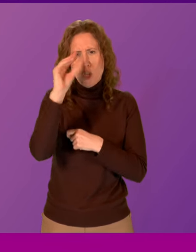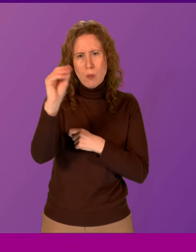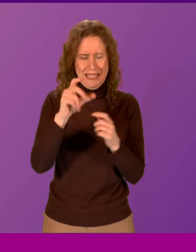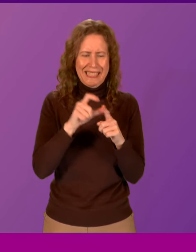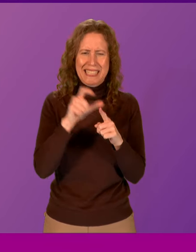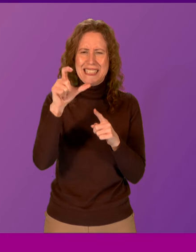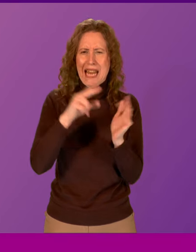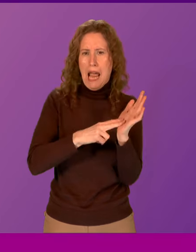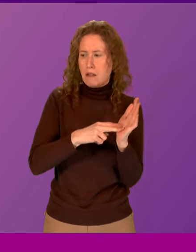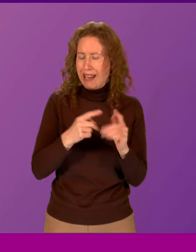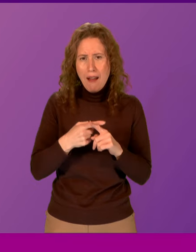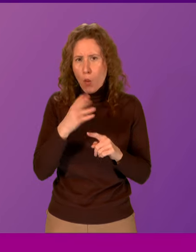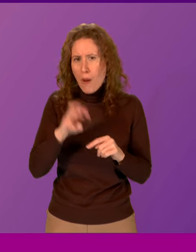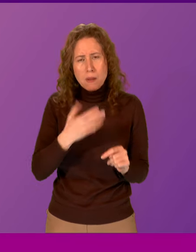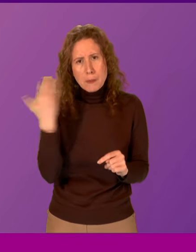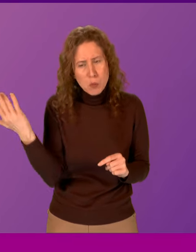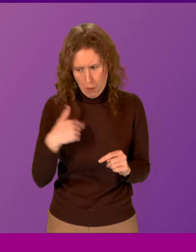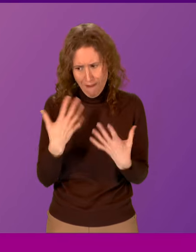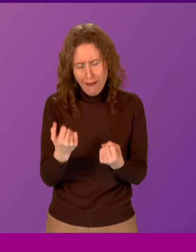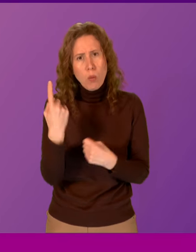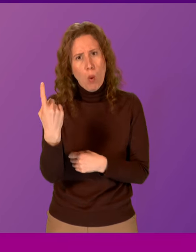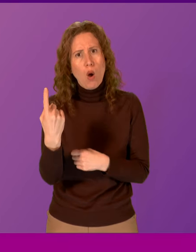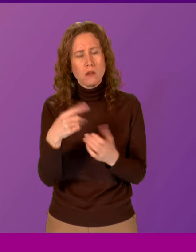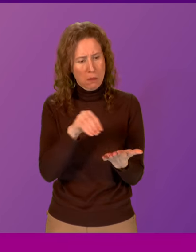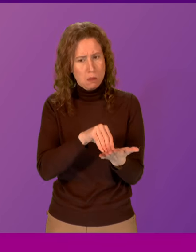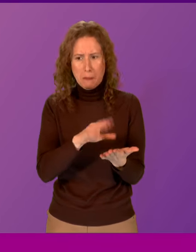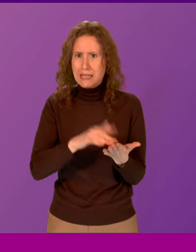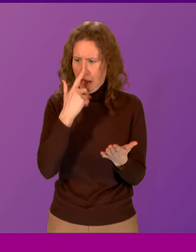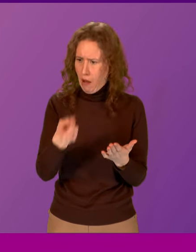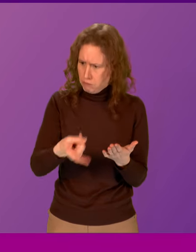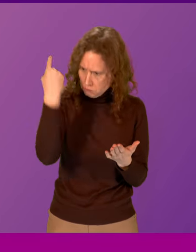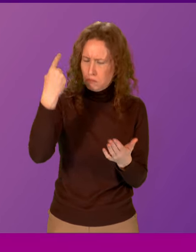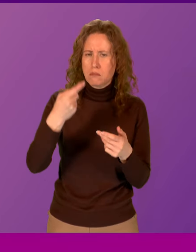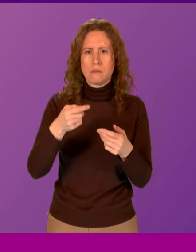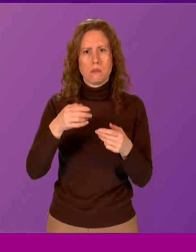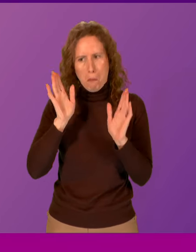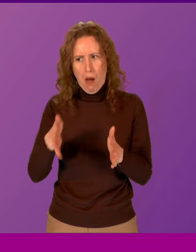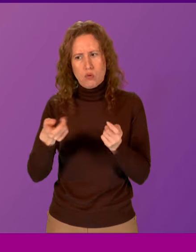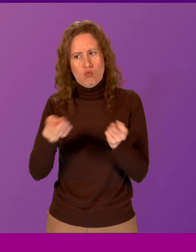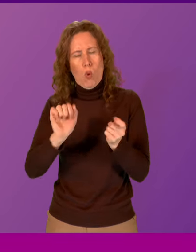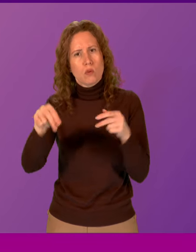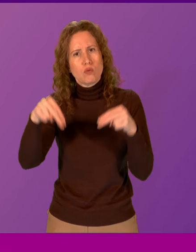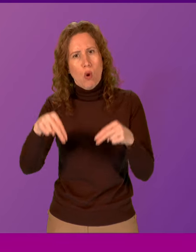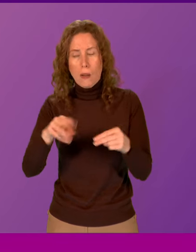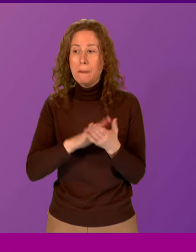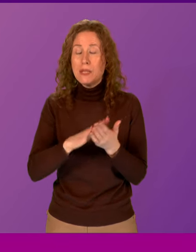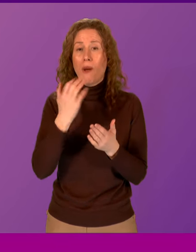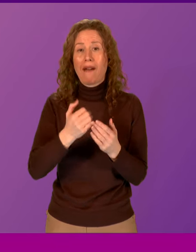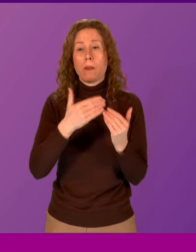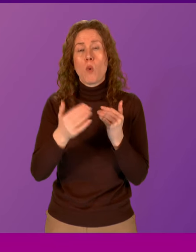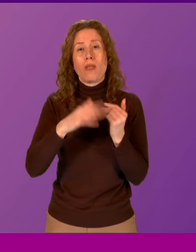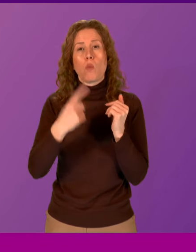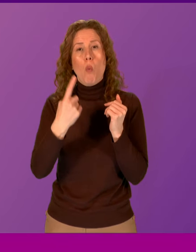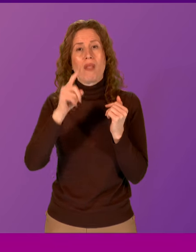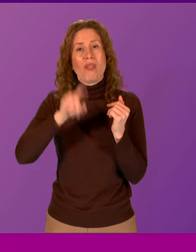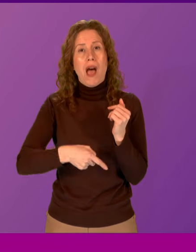does not exist in England and Wales. And the fact that we have that in place has meant, of course, that we have more than 1,200